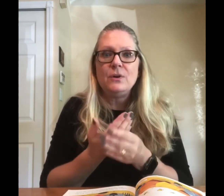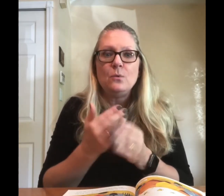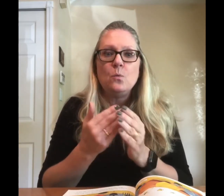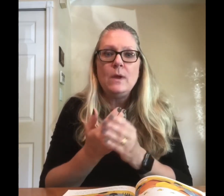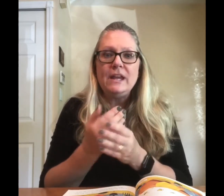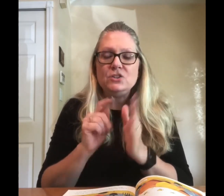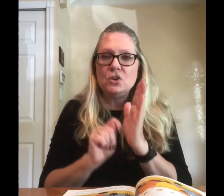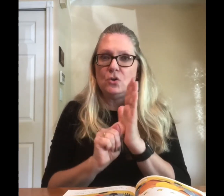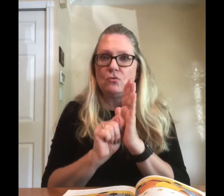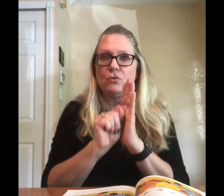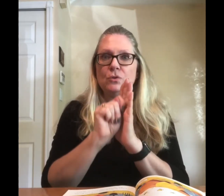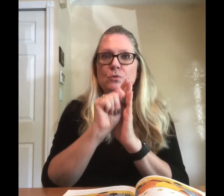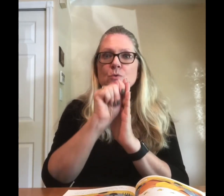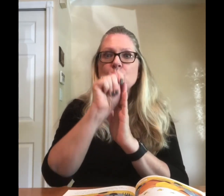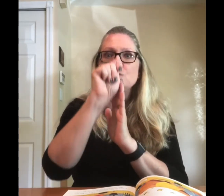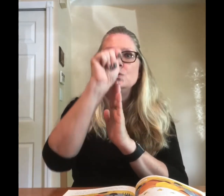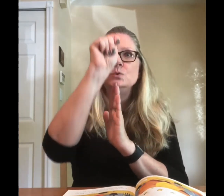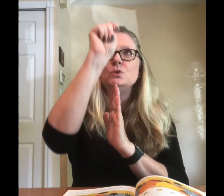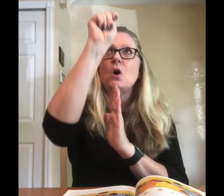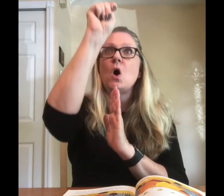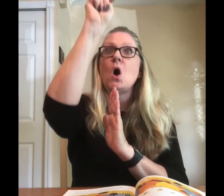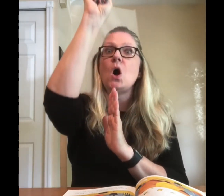wheat grew tall tall.